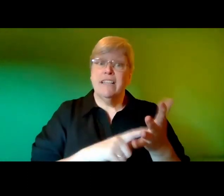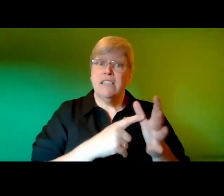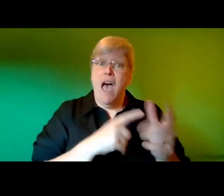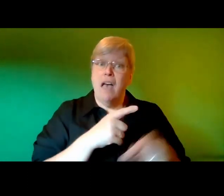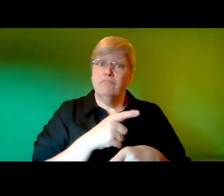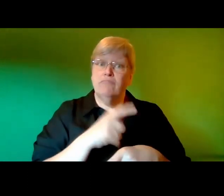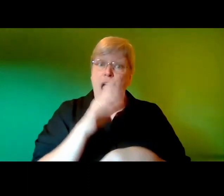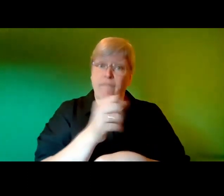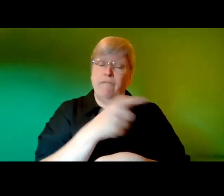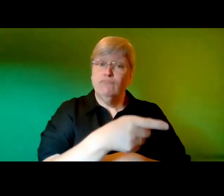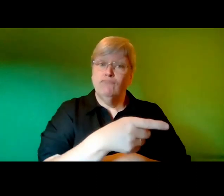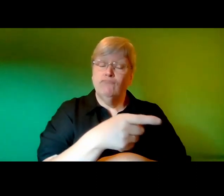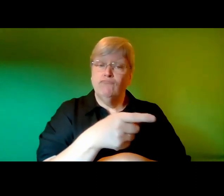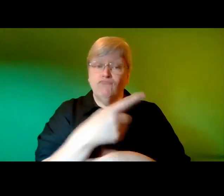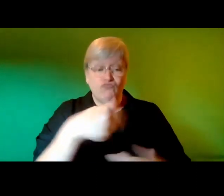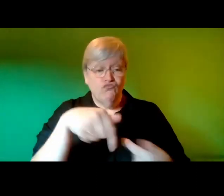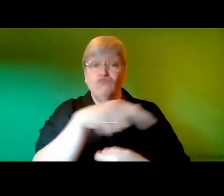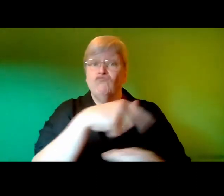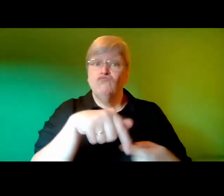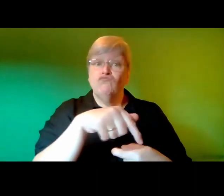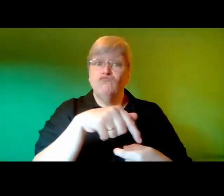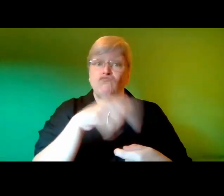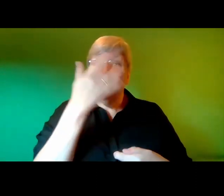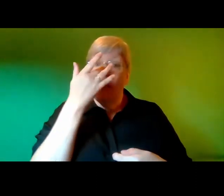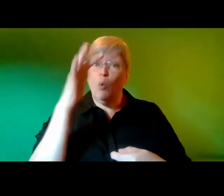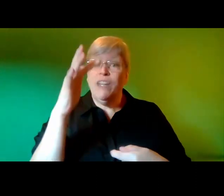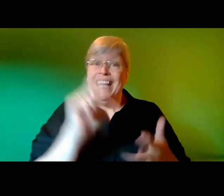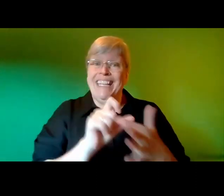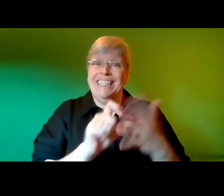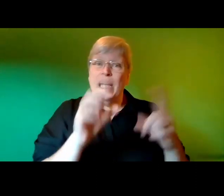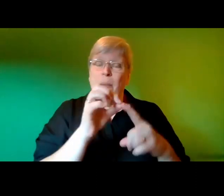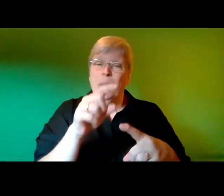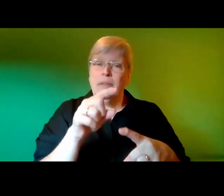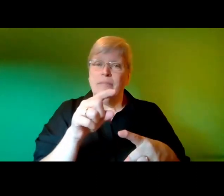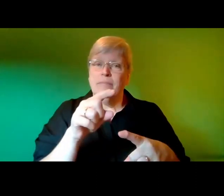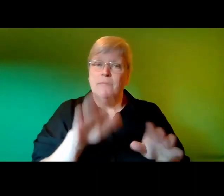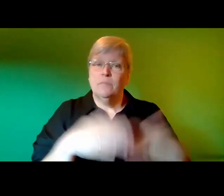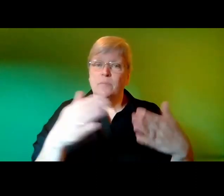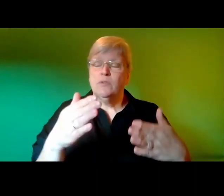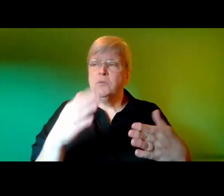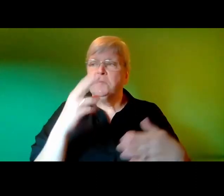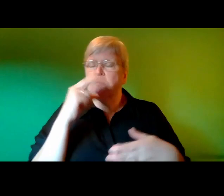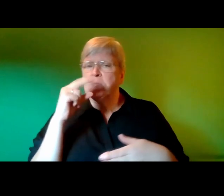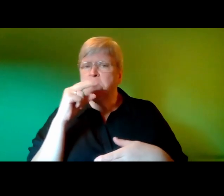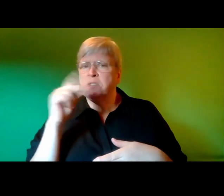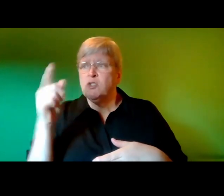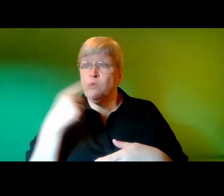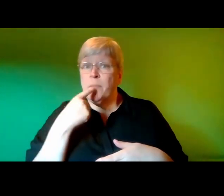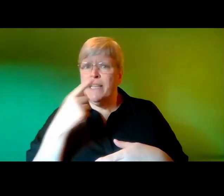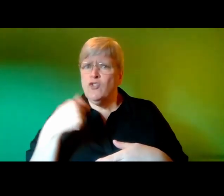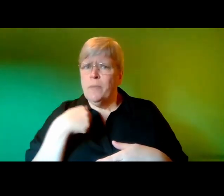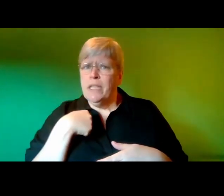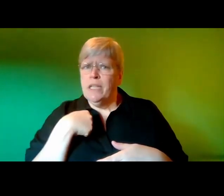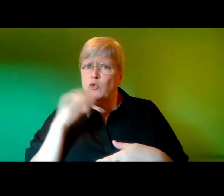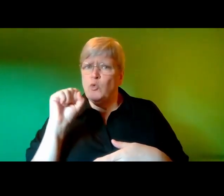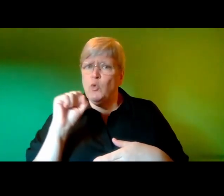eyes the small plastic tubs pretending to pick out a dip without looking up he mumbles you mentioned me to